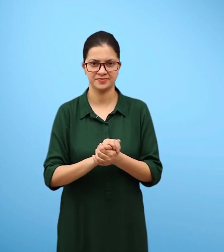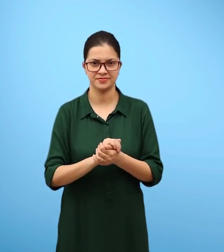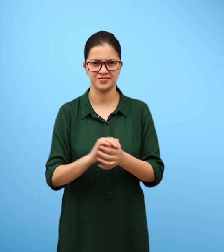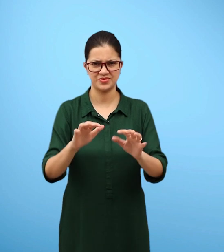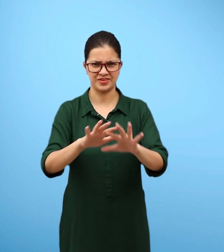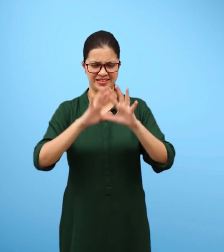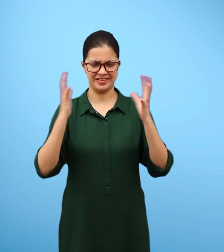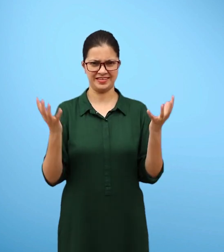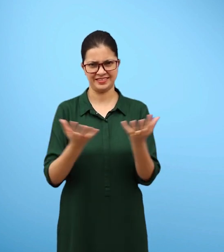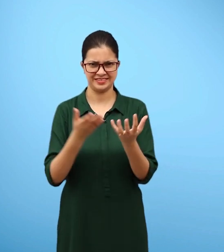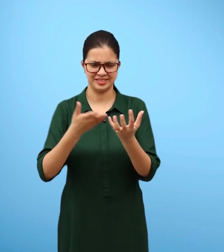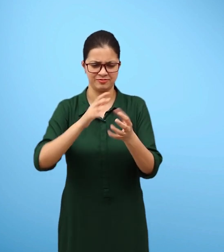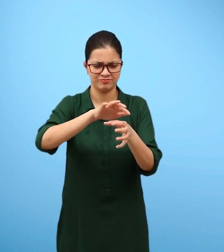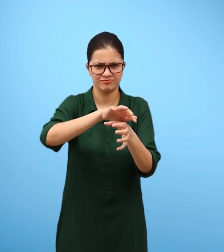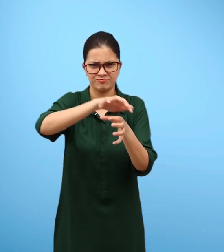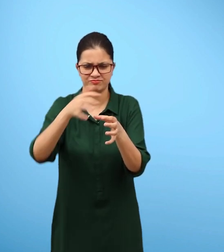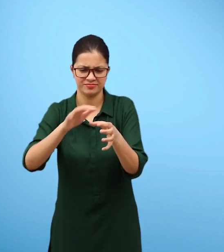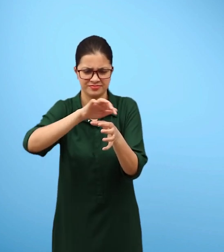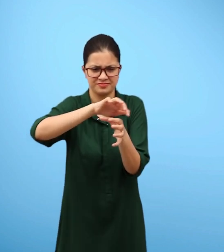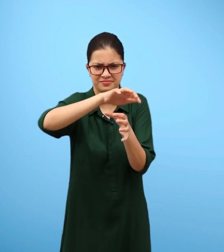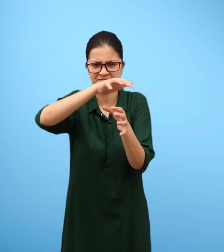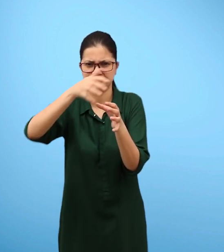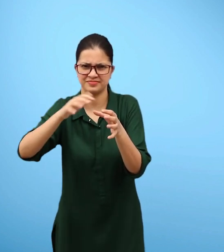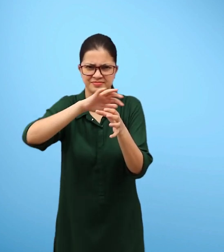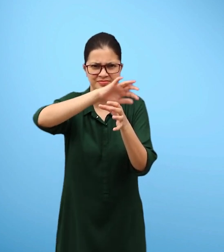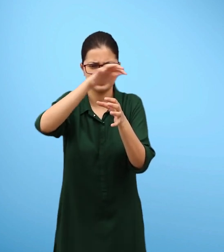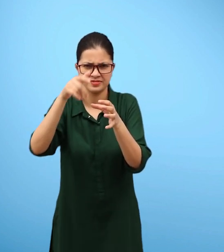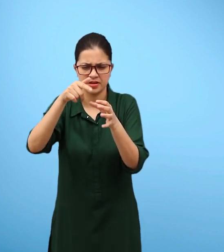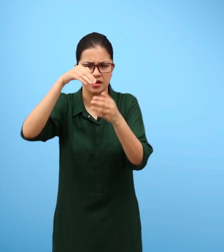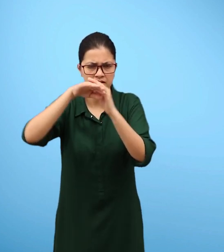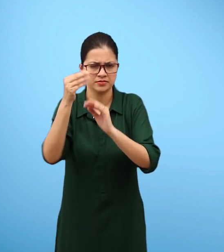Which gas in the atmosphere is essential for respiration?